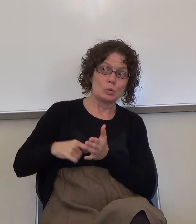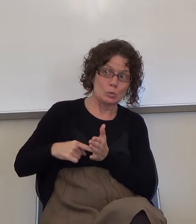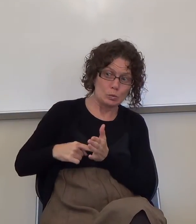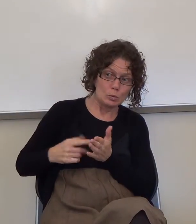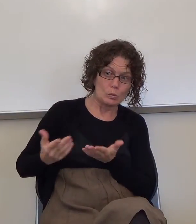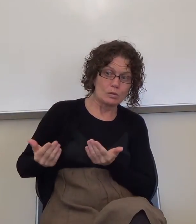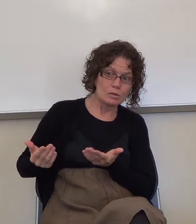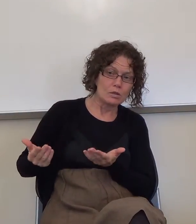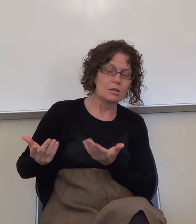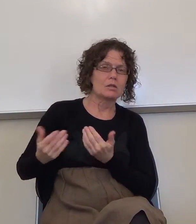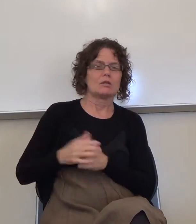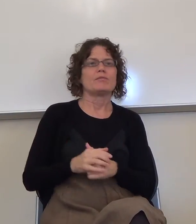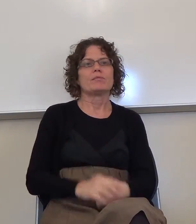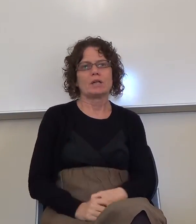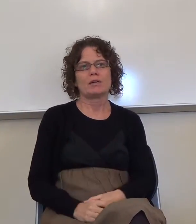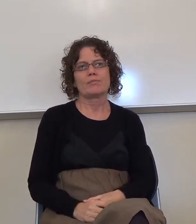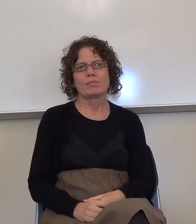Okay. So, that's good.